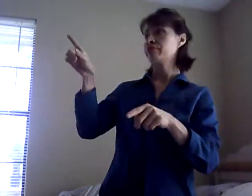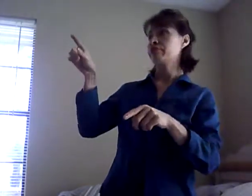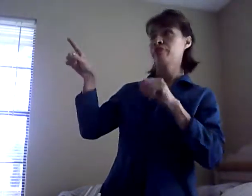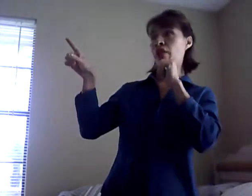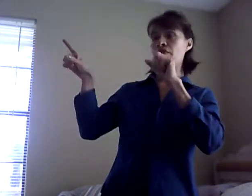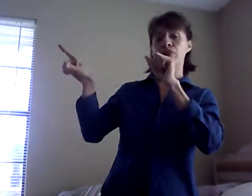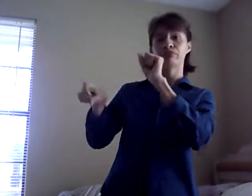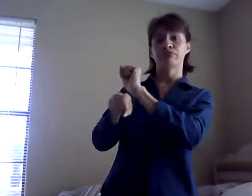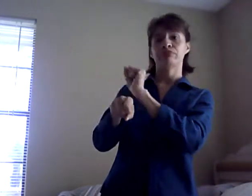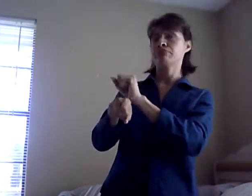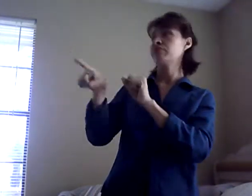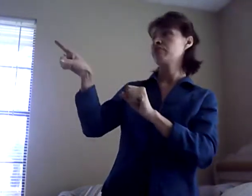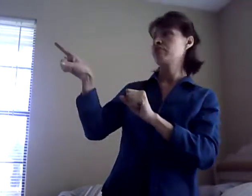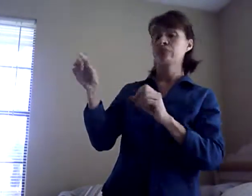It's turned on. It's turned on.